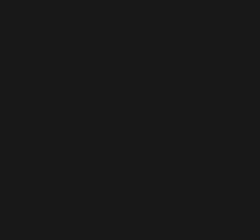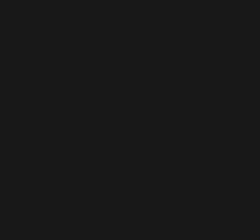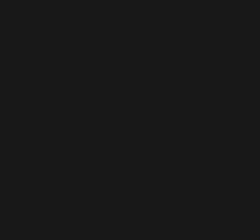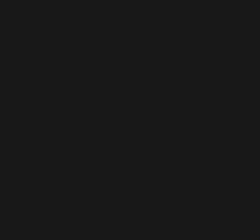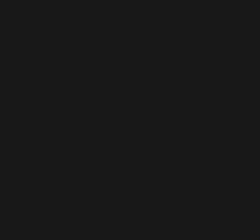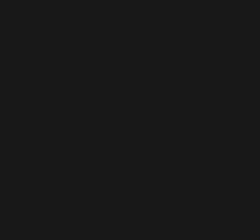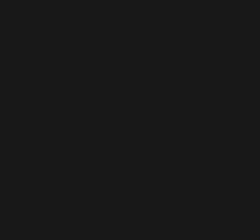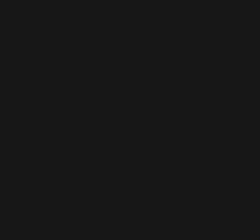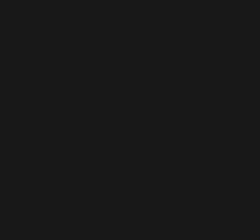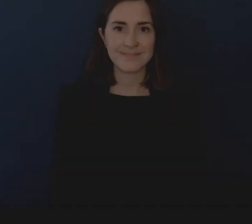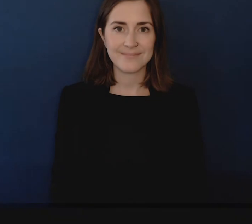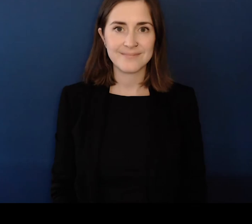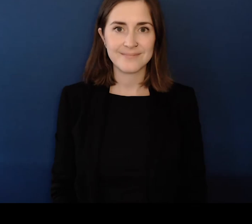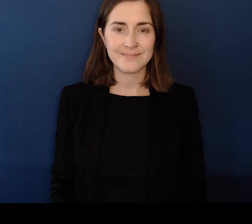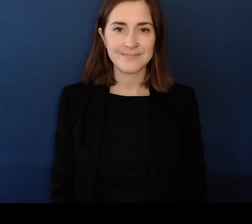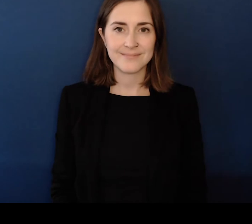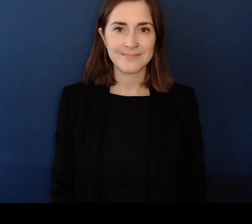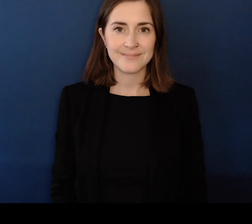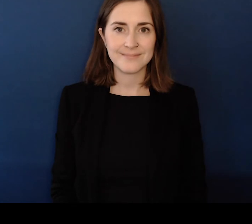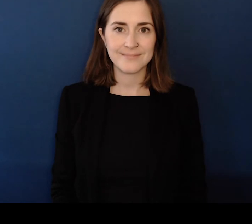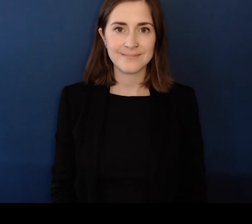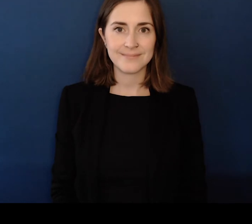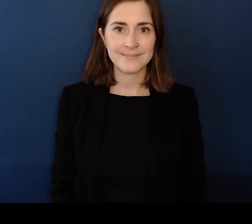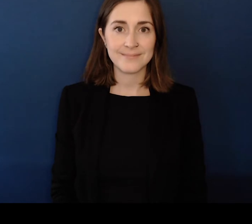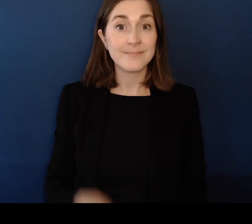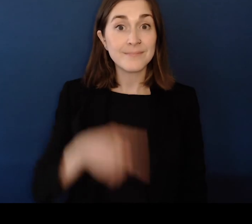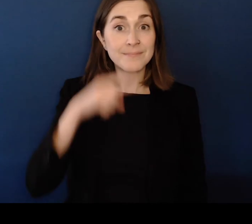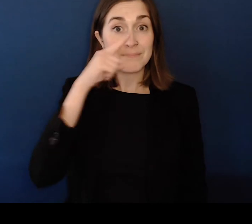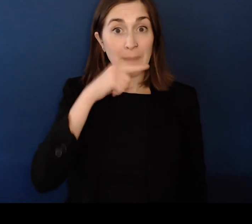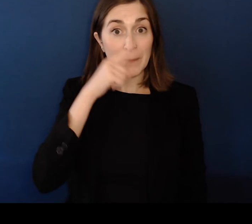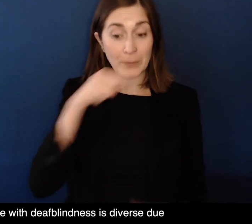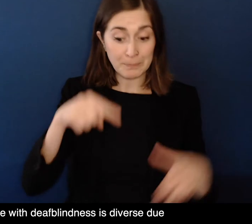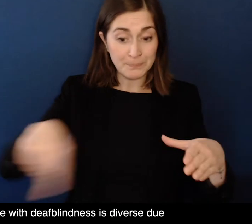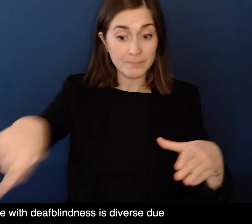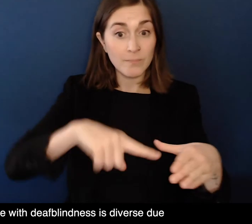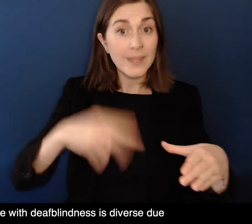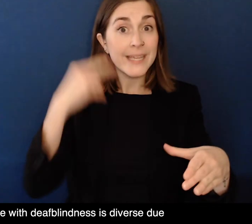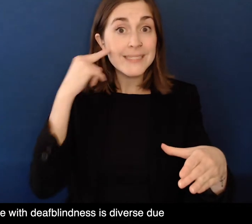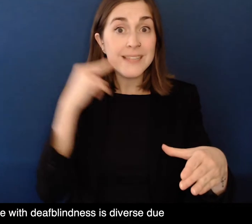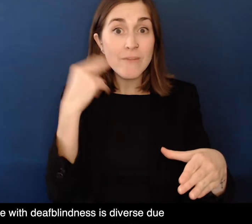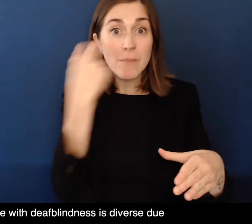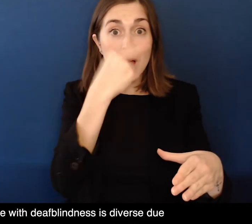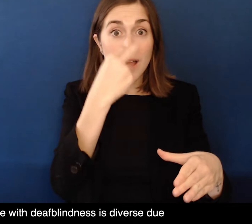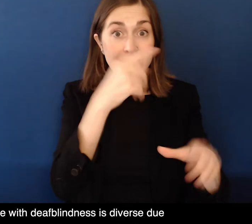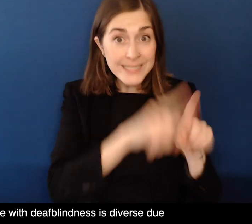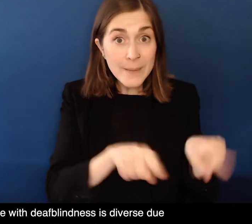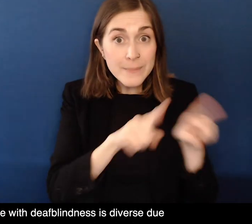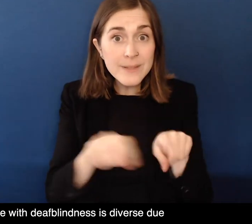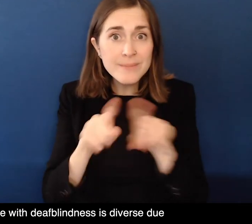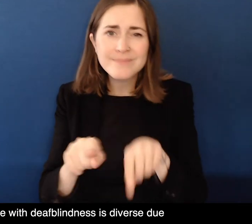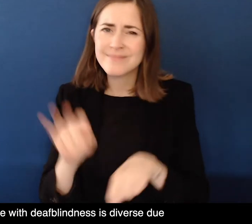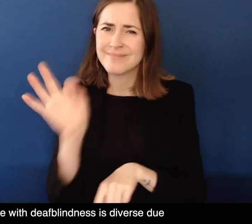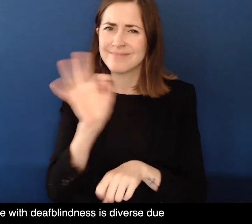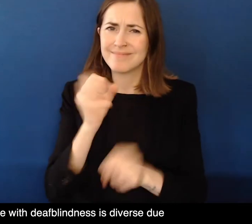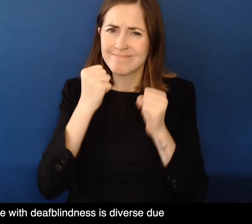A young woman in a black top appears on screen and begins to sign. The population of people with Deaf-Blindness is